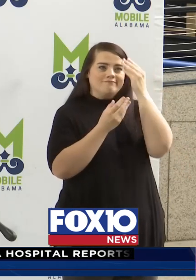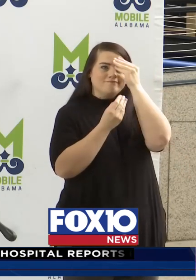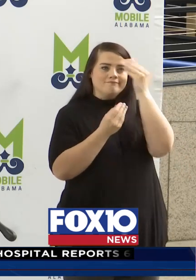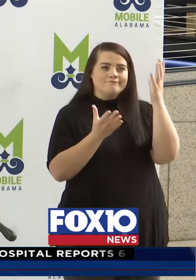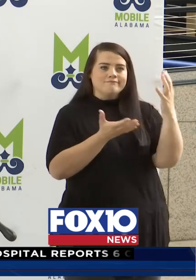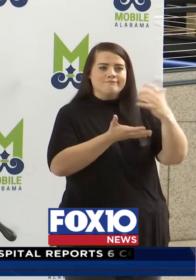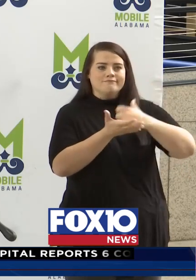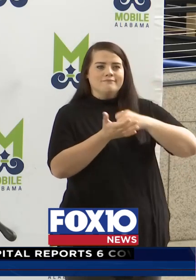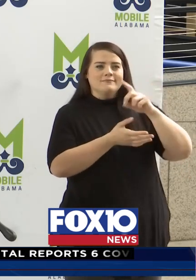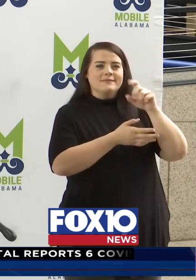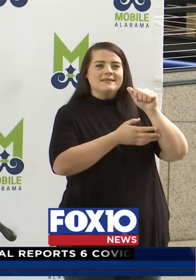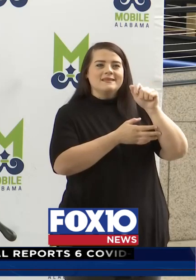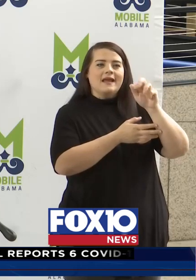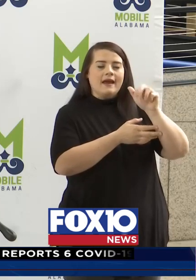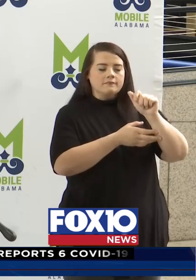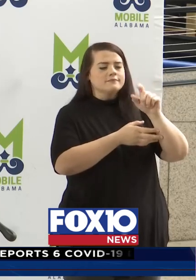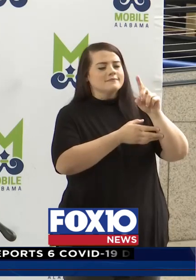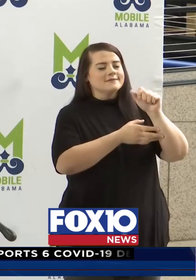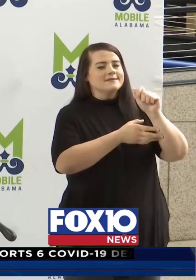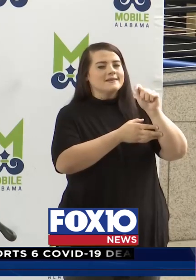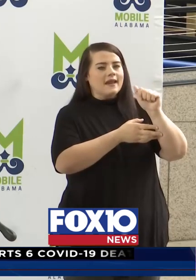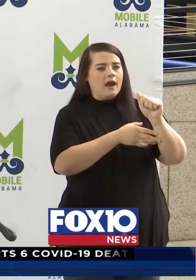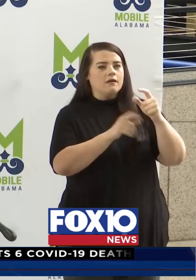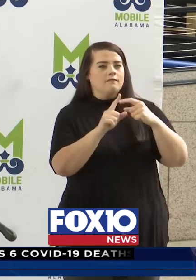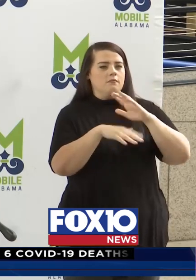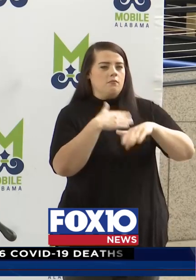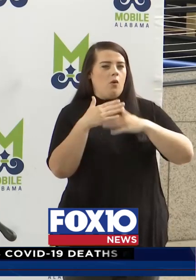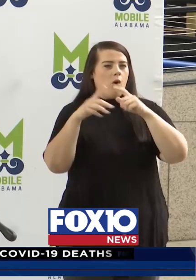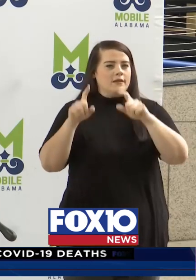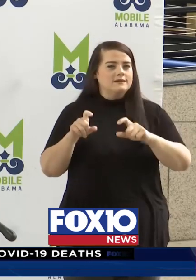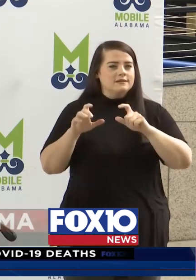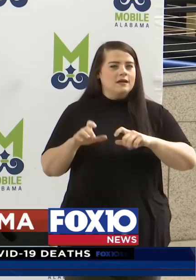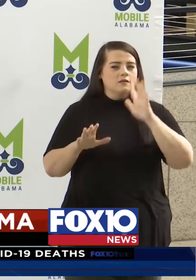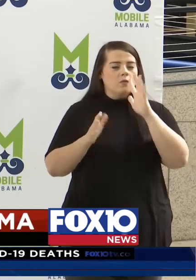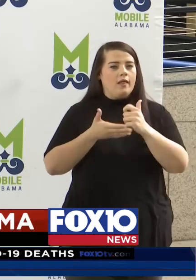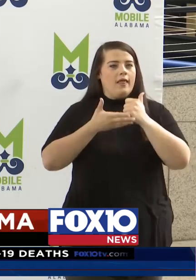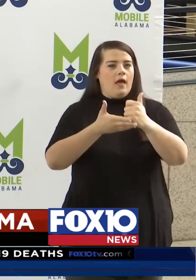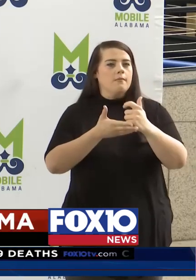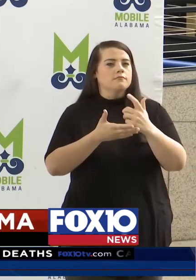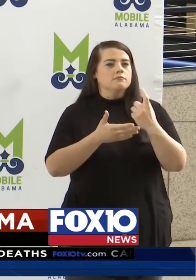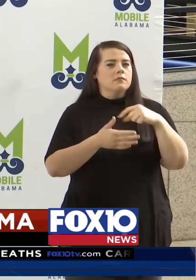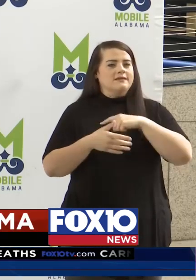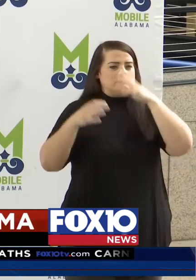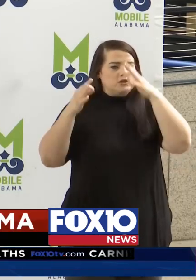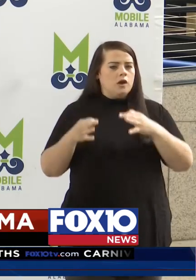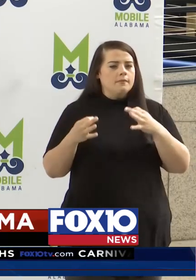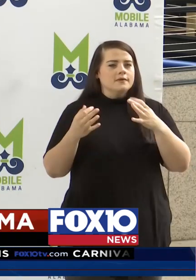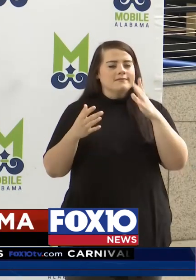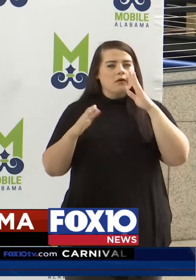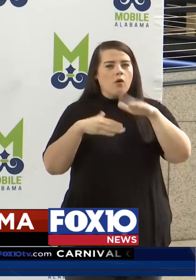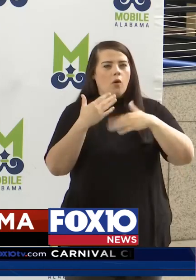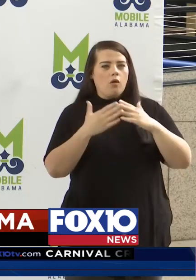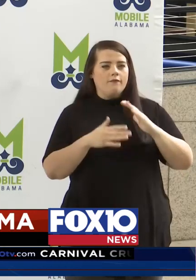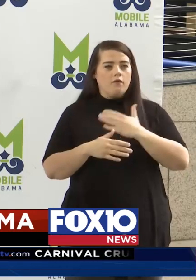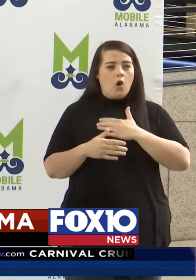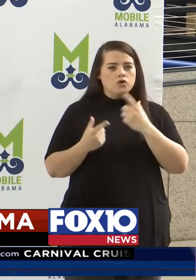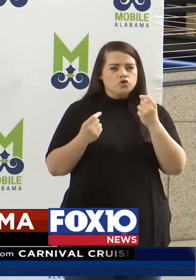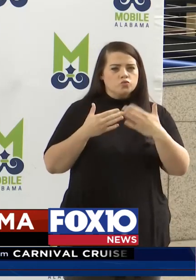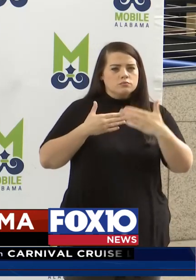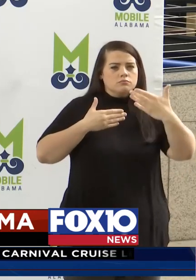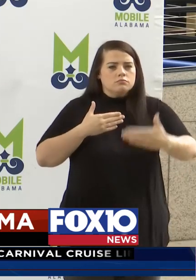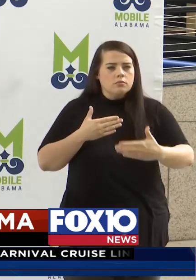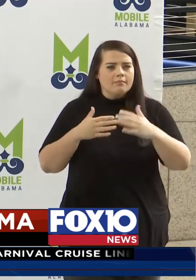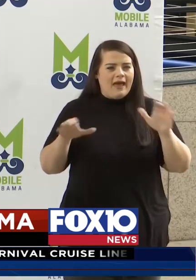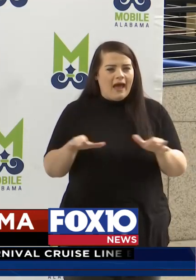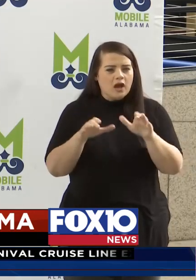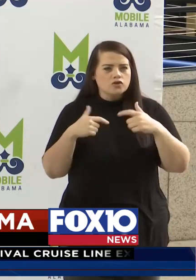gathered from these tests will help drive our decisions on what the city should do as we address actions that should